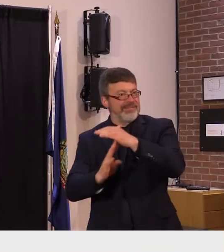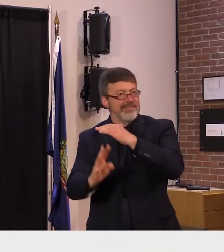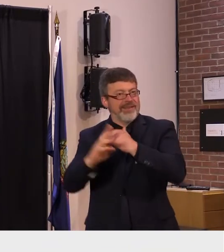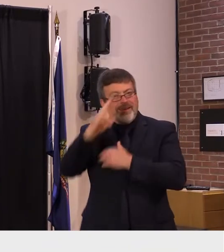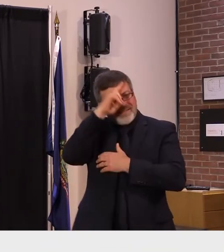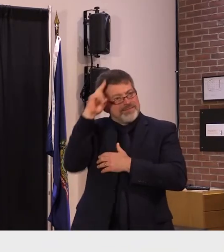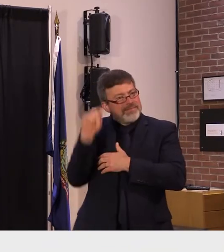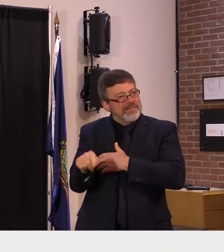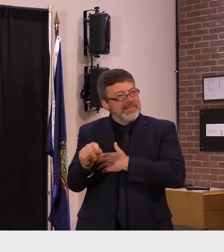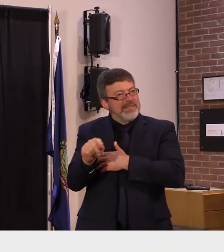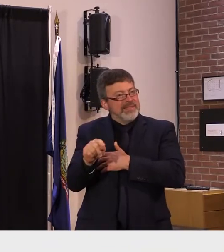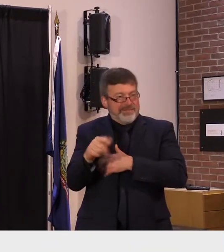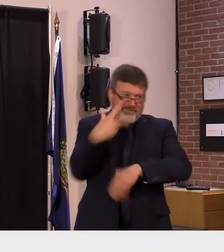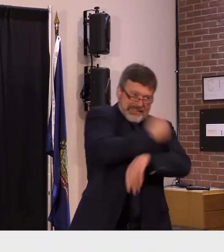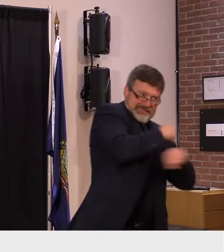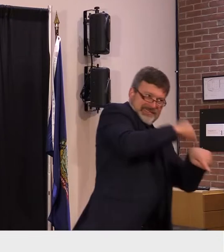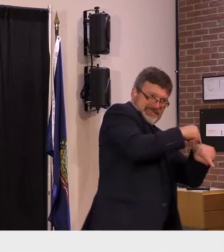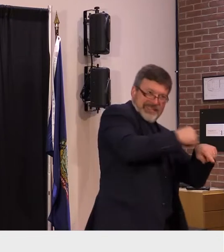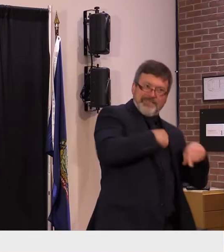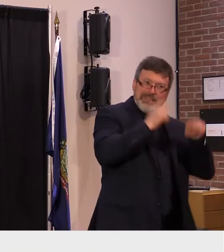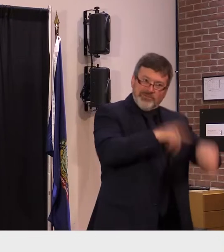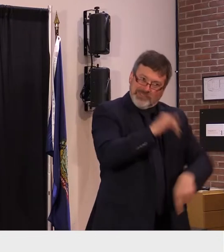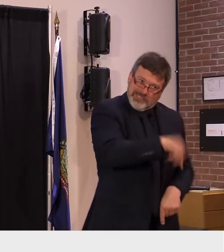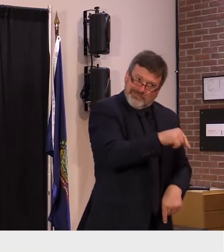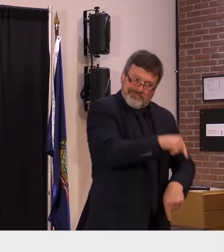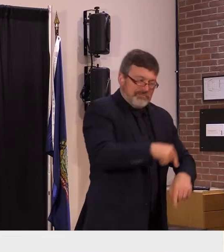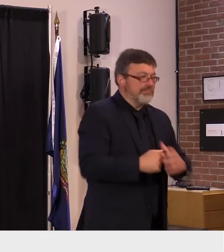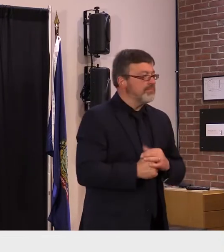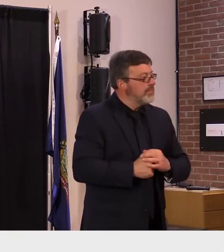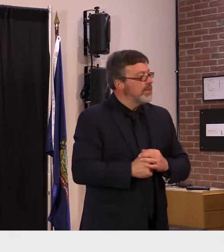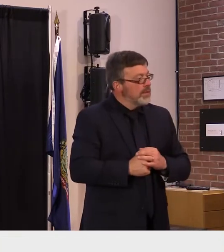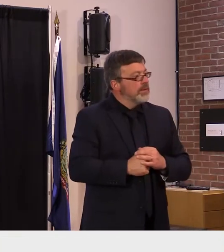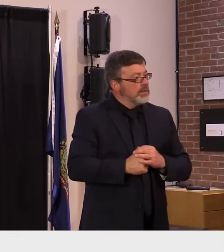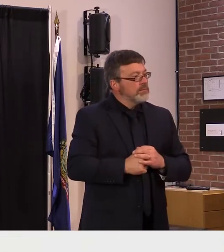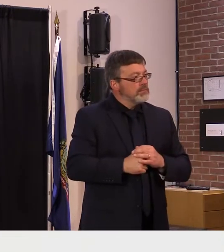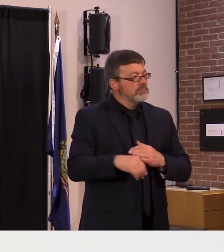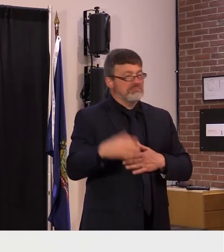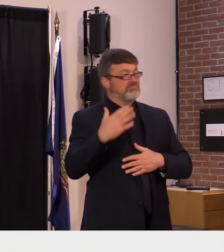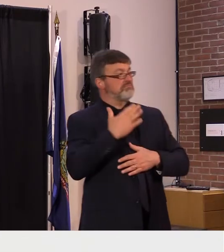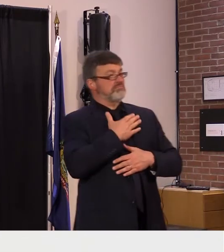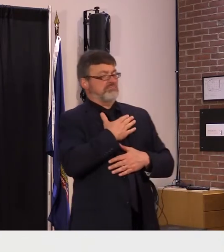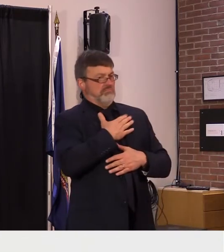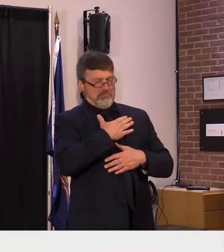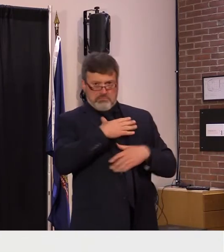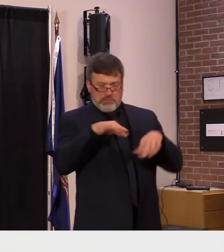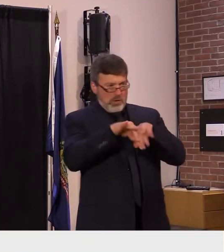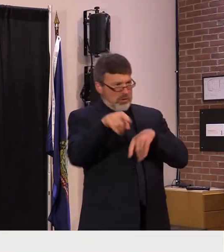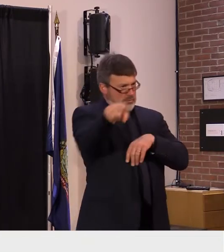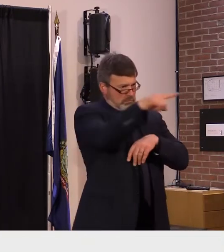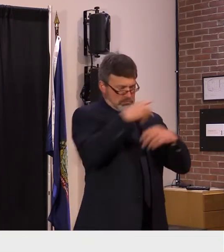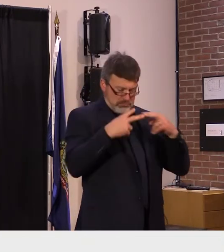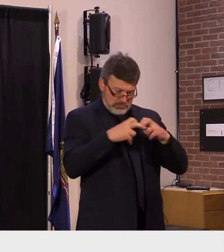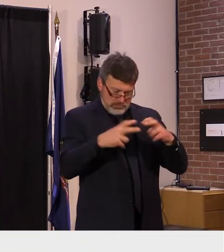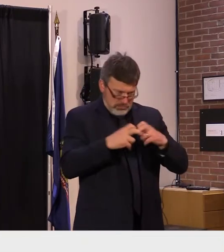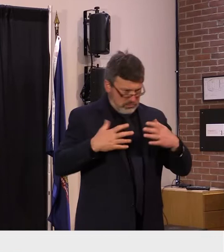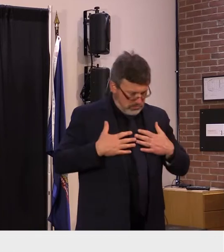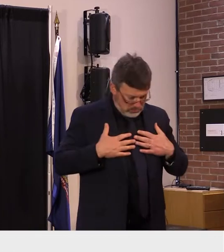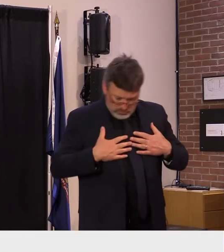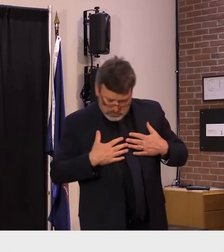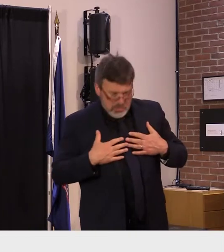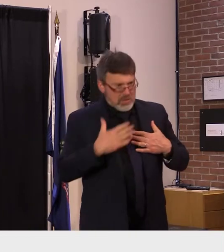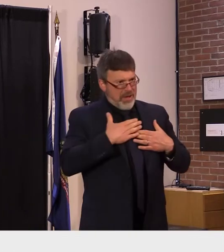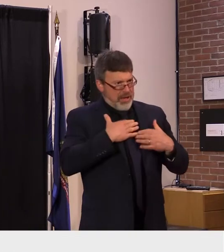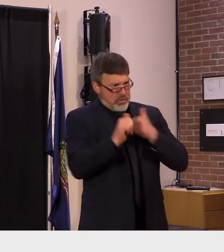to take depending on our own personal comfort level and risk tolerance around things like using masks